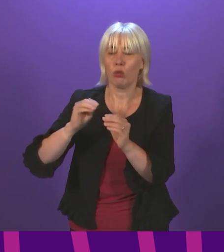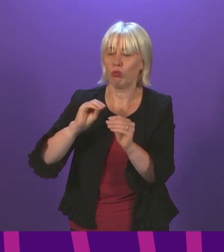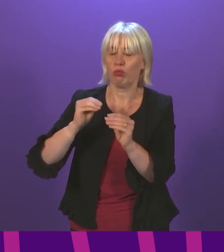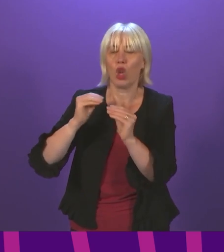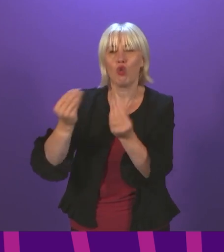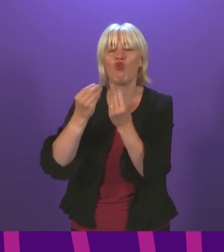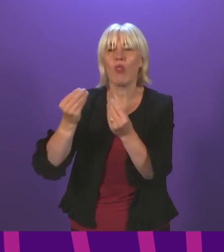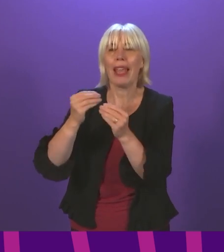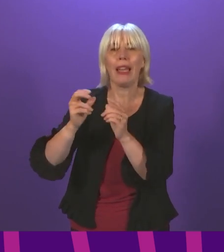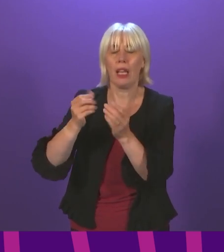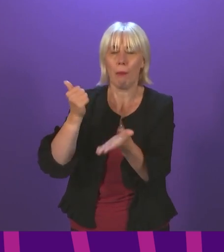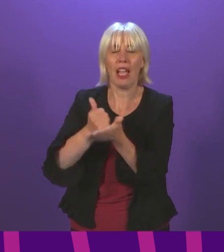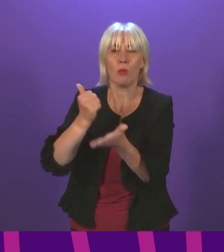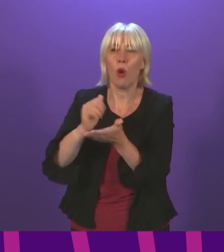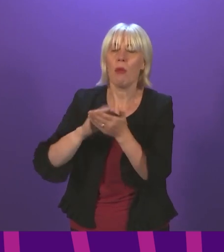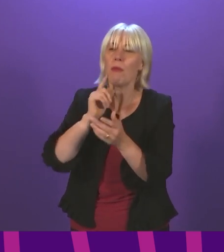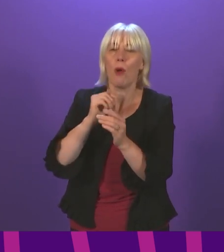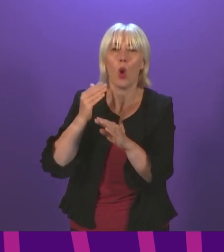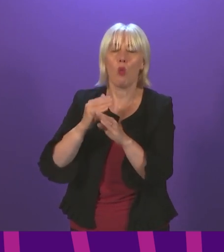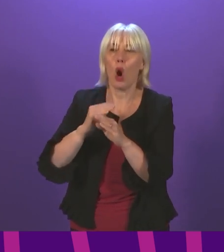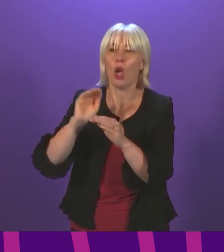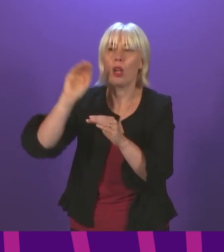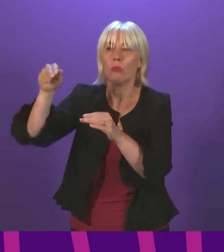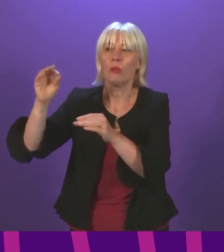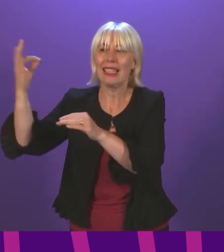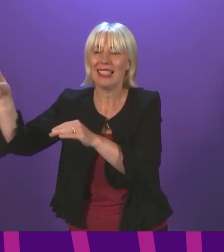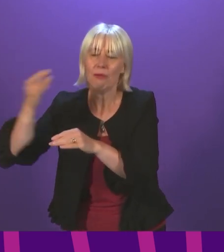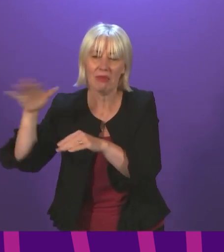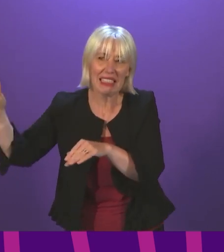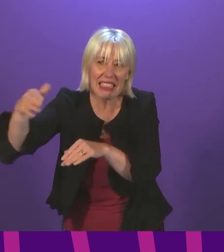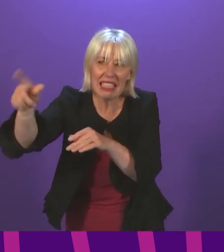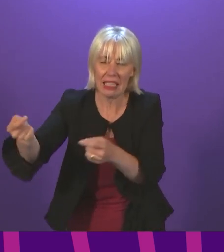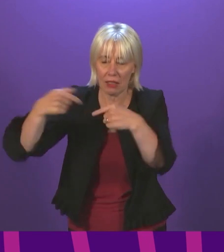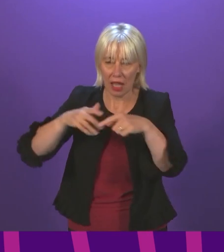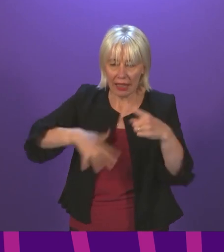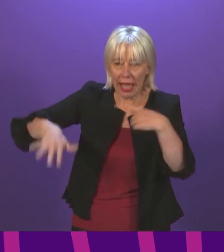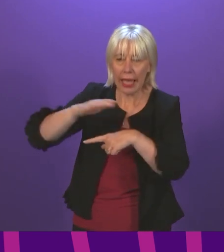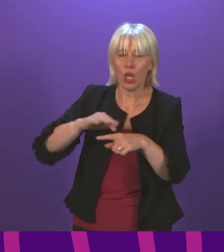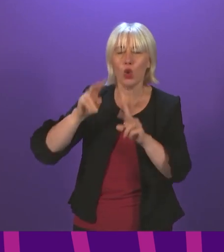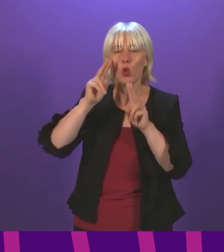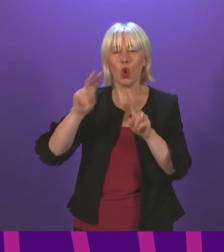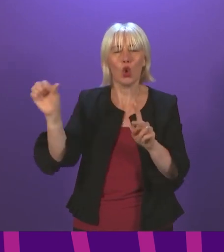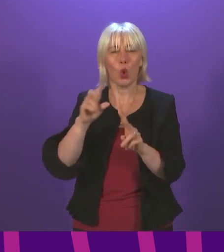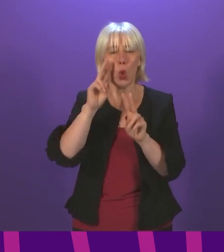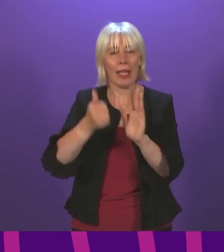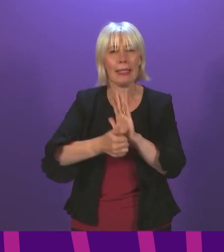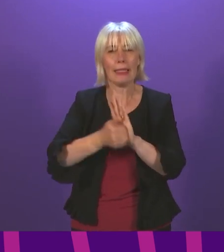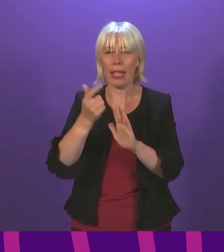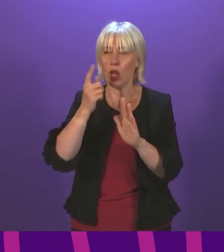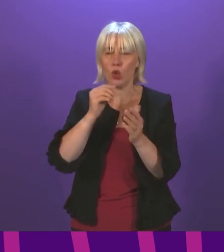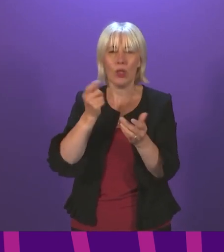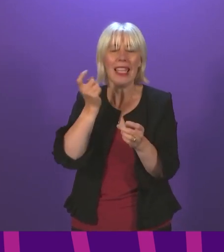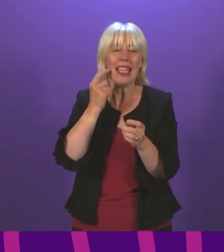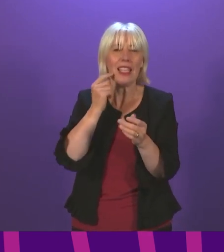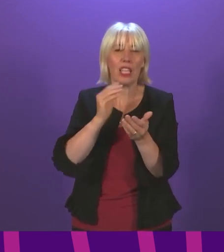and onshore energy sectors. The Government should really be supporting standardisation of skills across sectors. So, will the First Minister